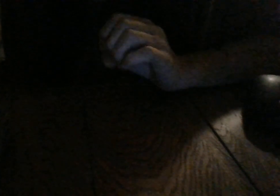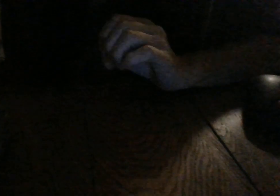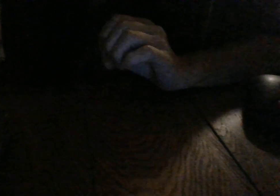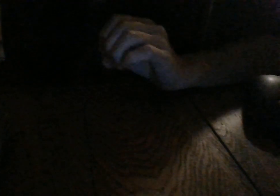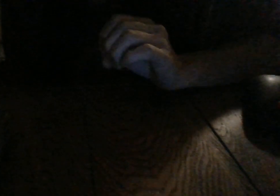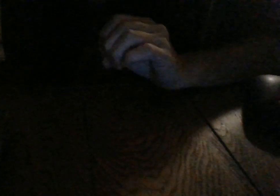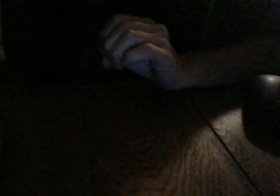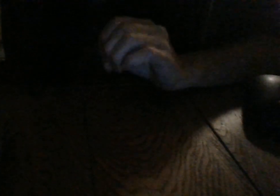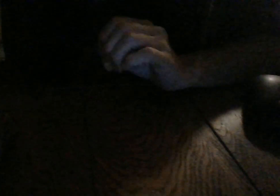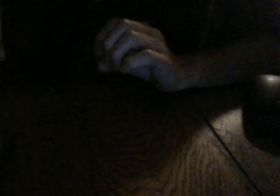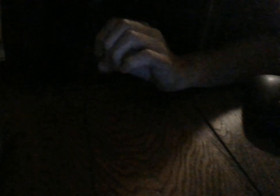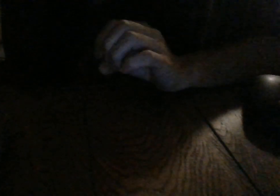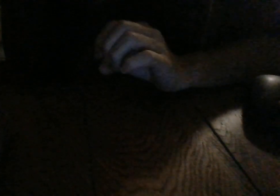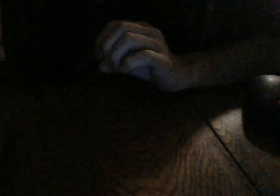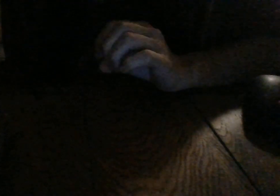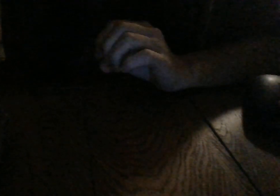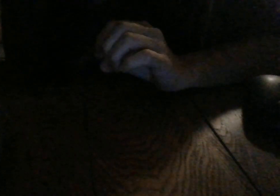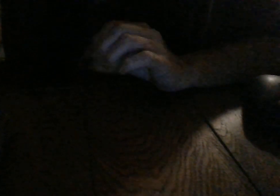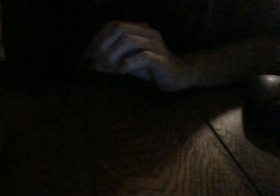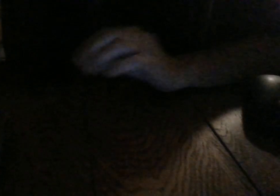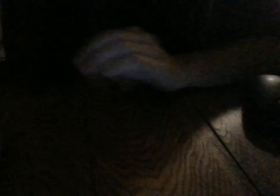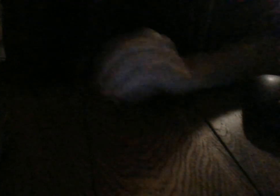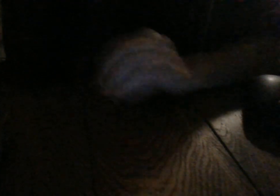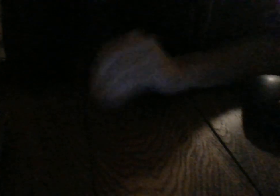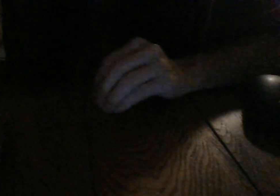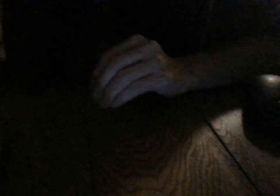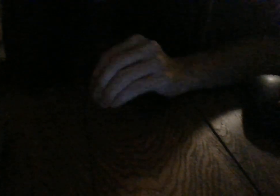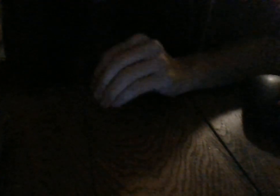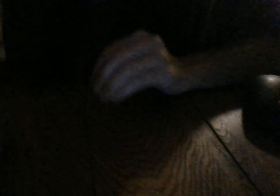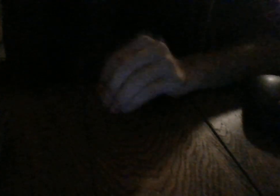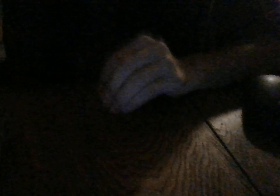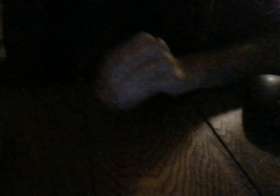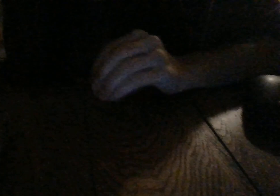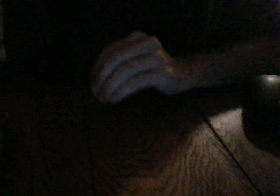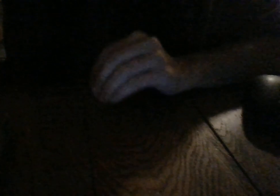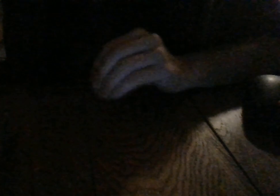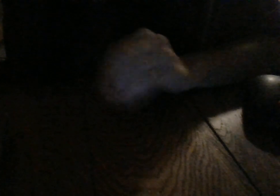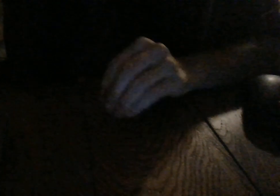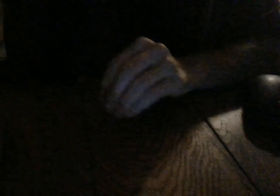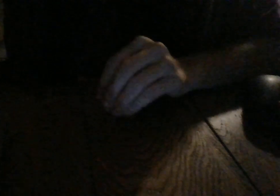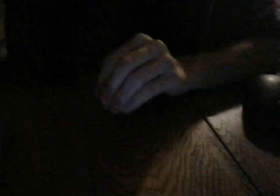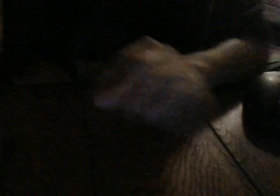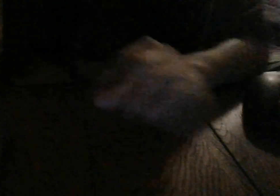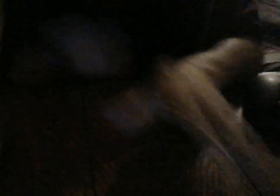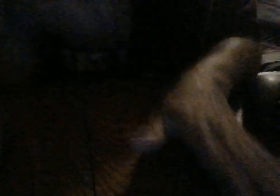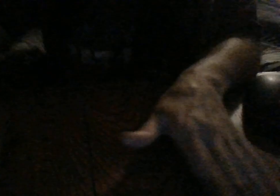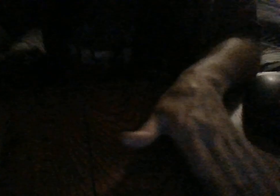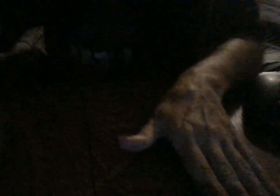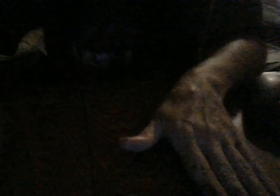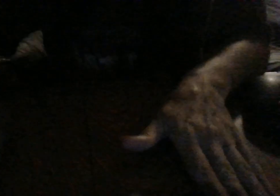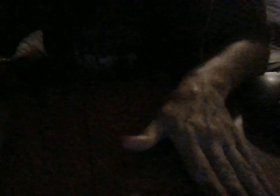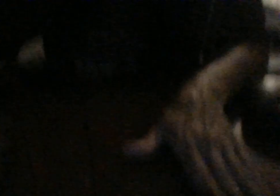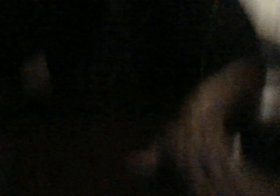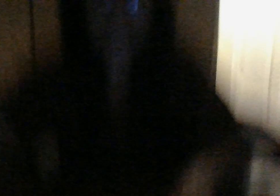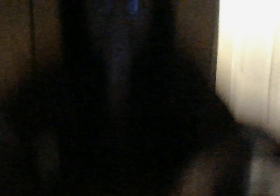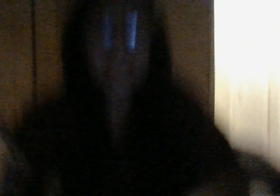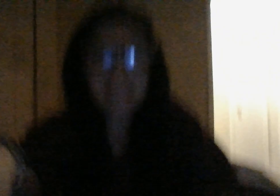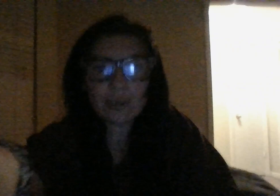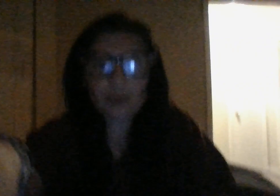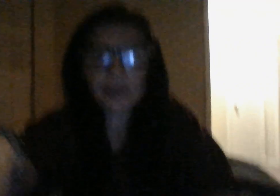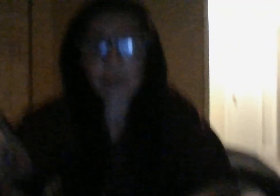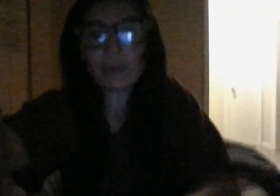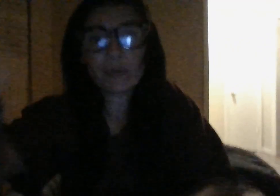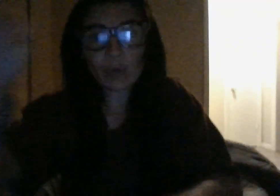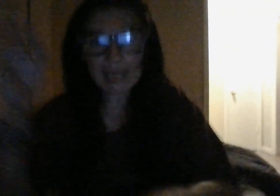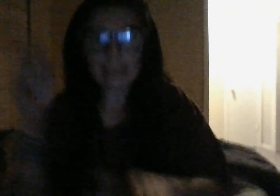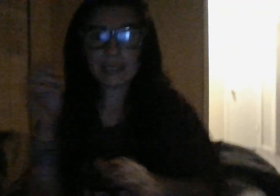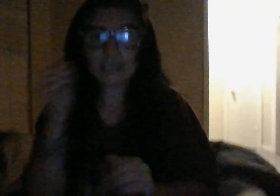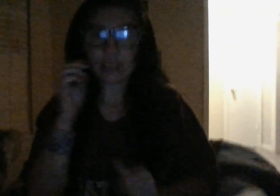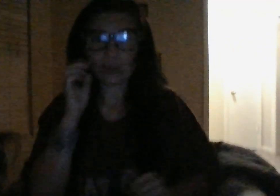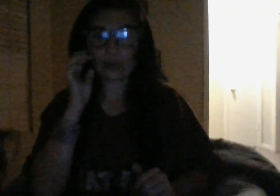of someone uh of their spouse and another person that they caught that they consider their friend so